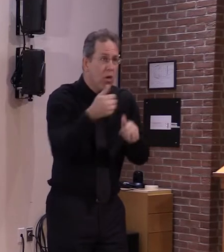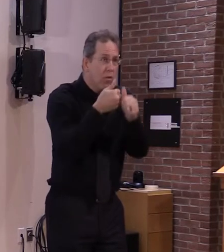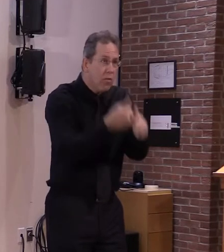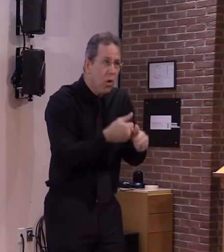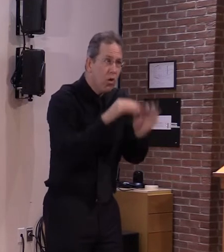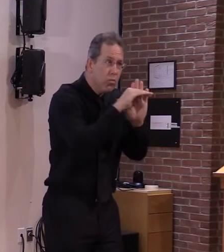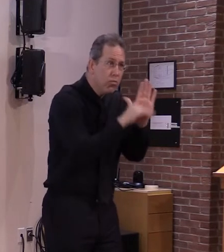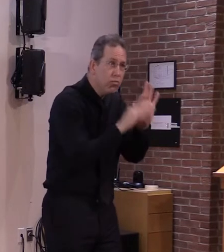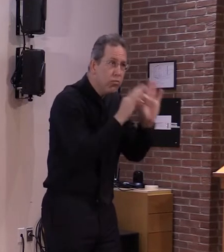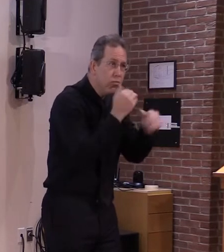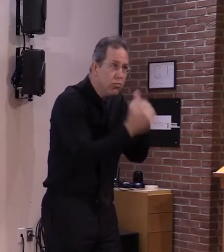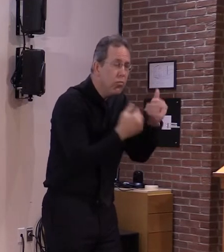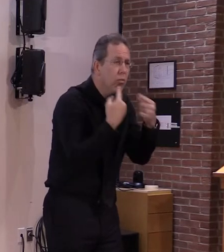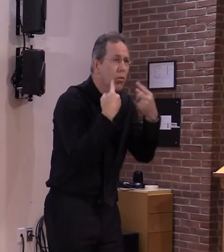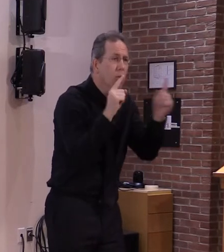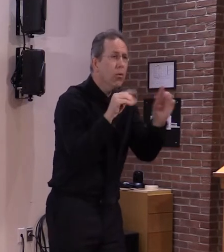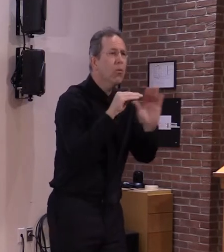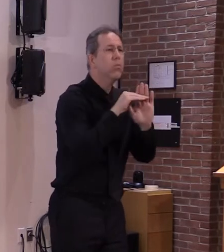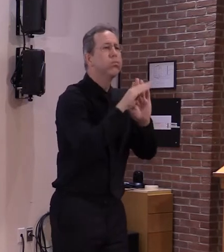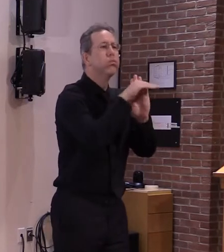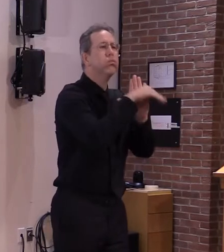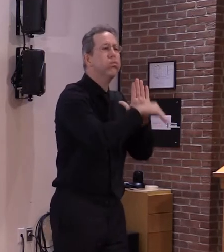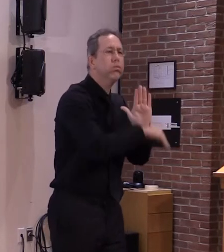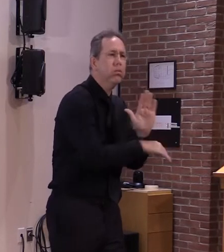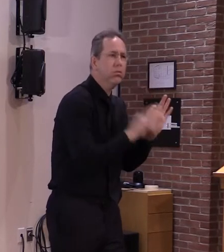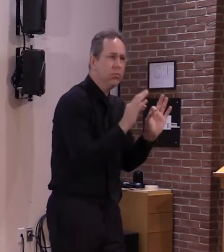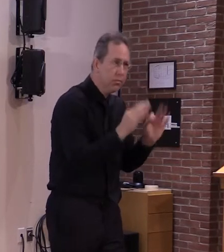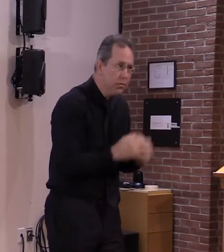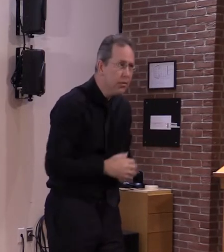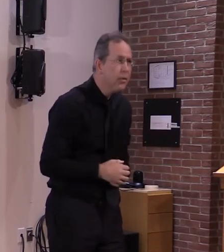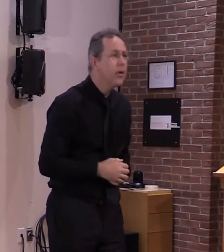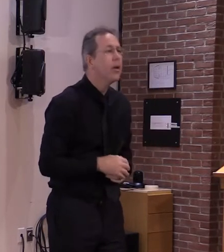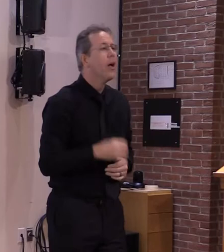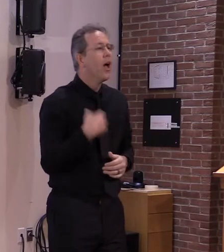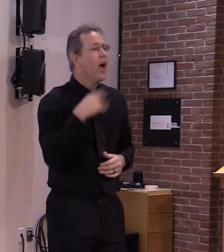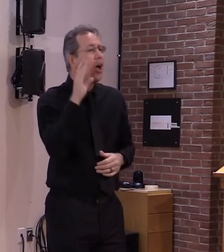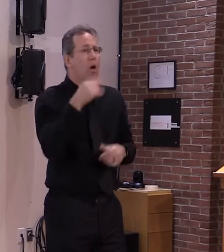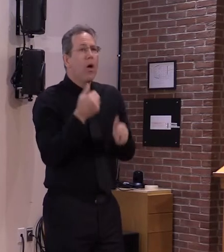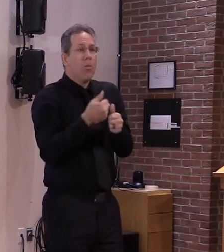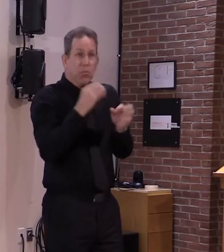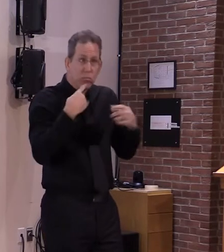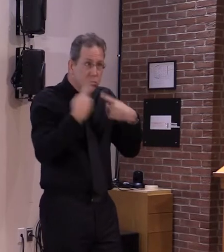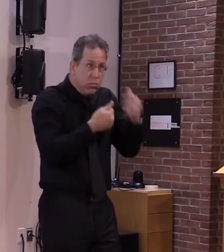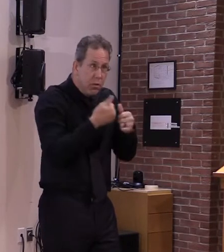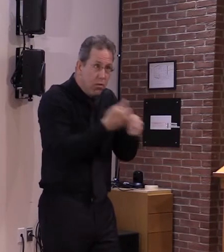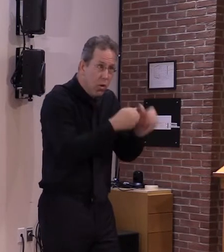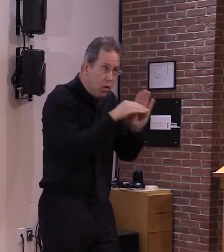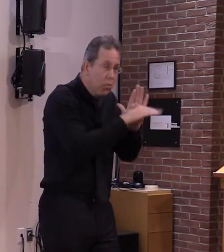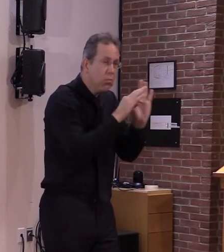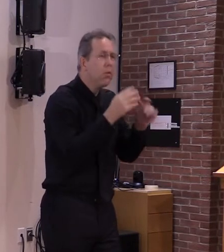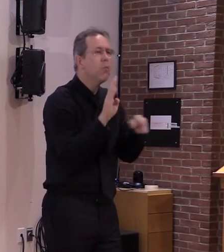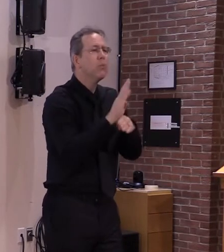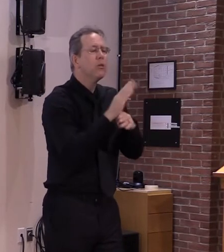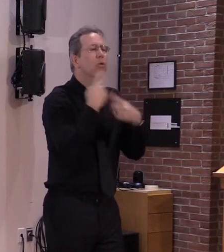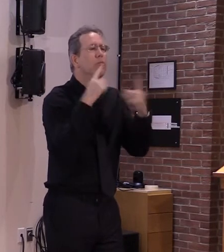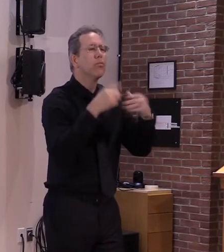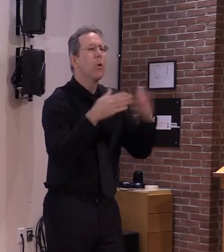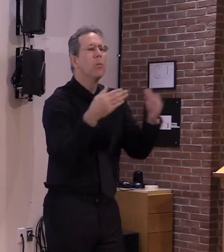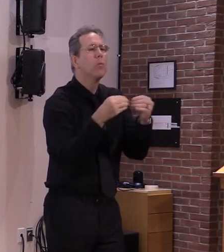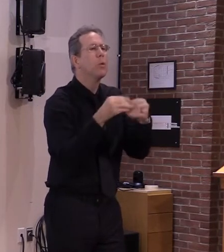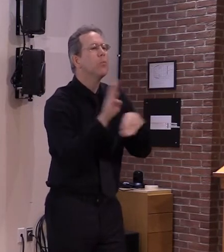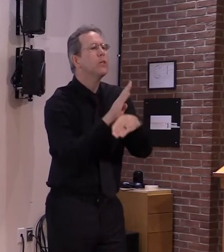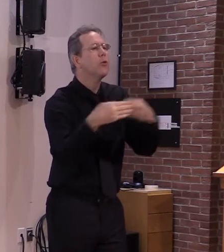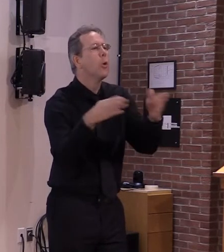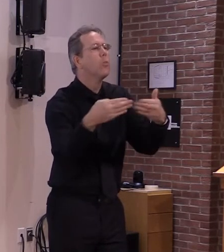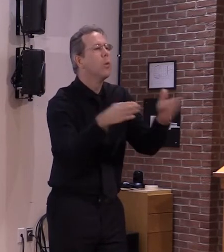economic position and we'll be able to return to opening that spigot and return to traveling around the region